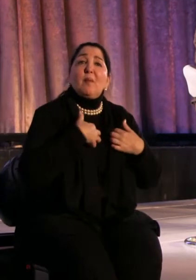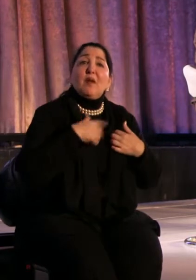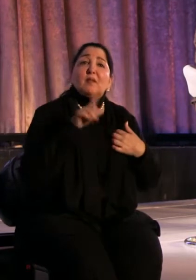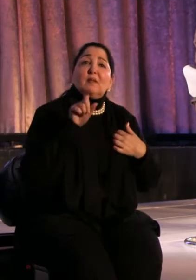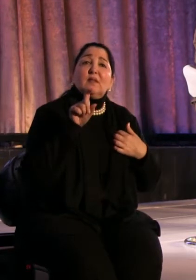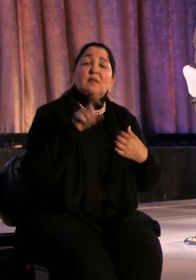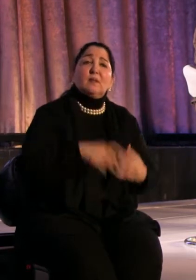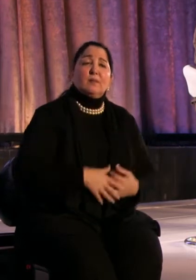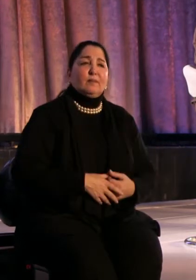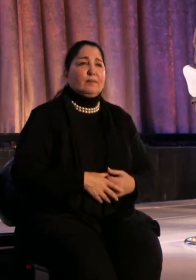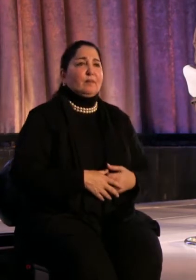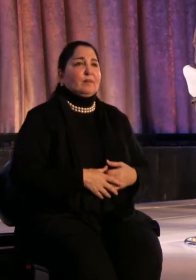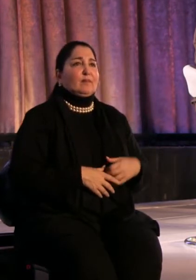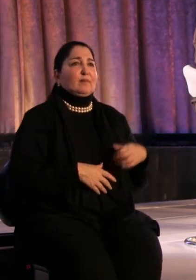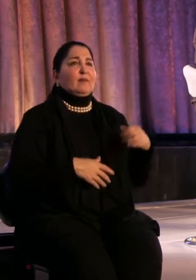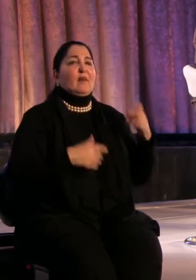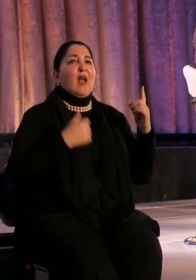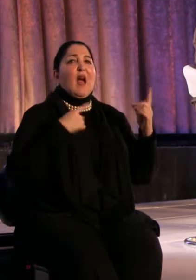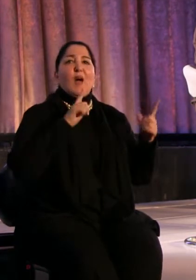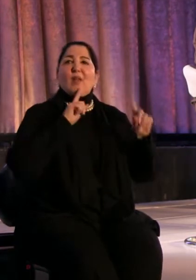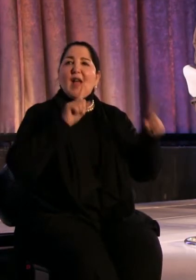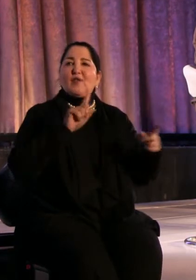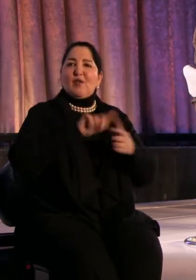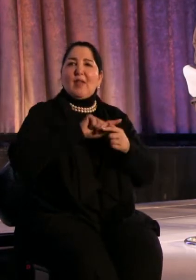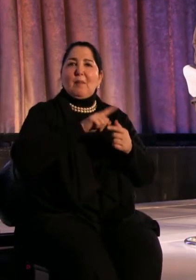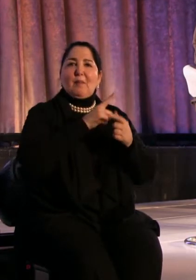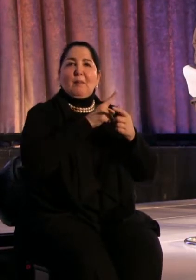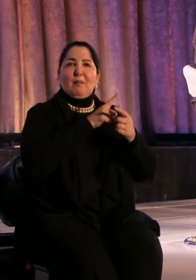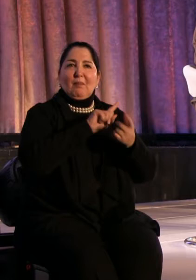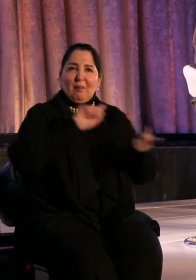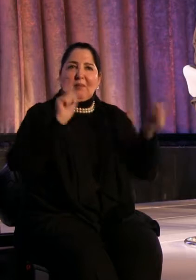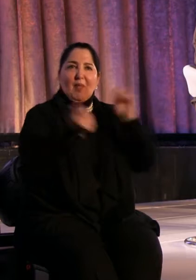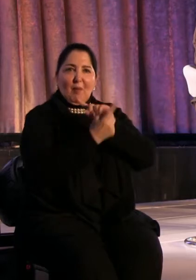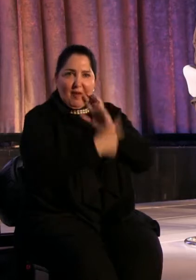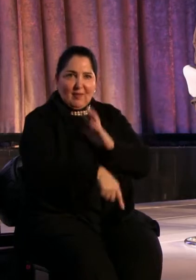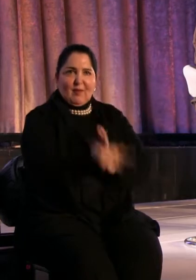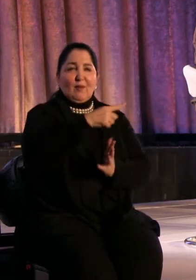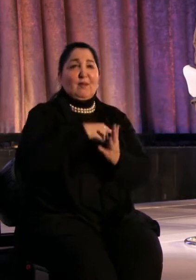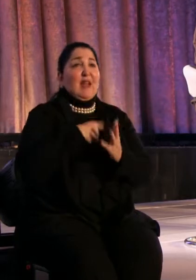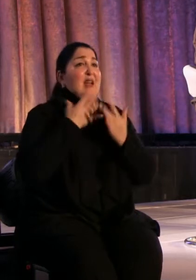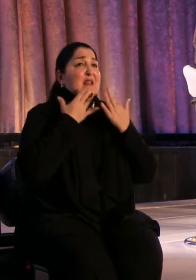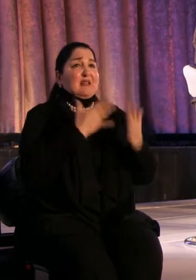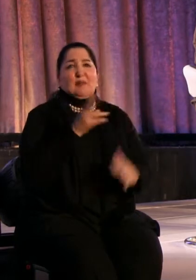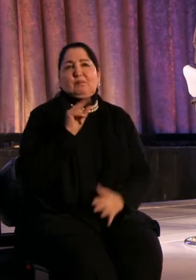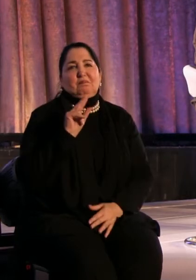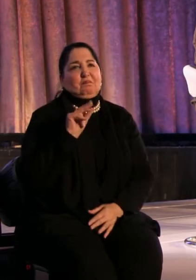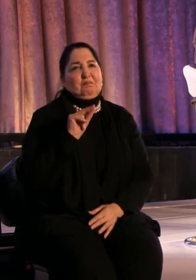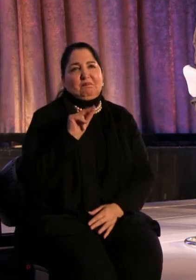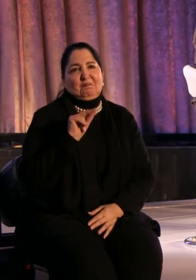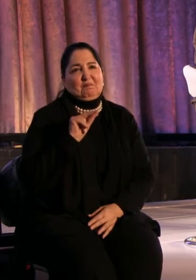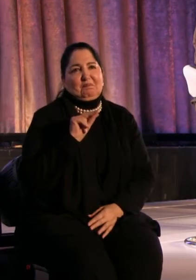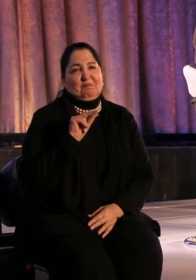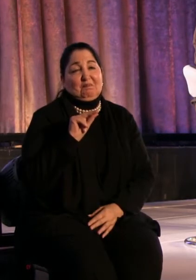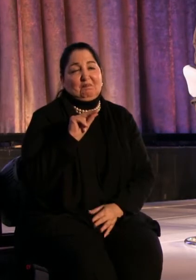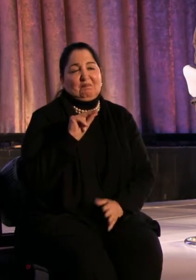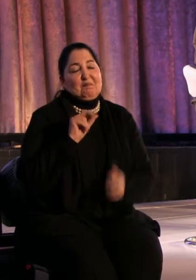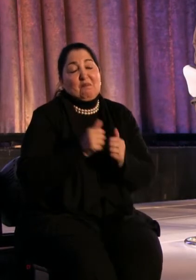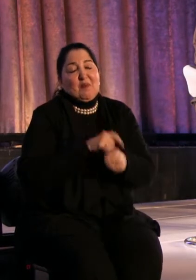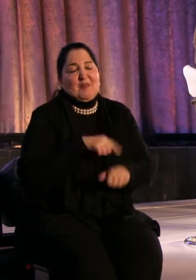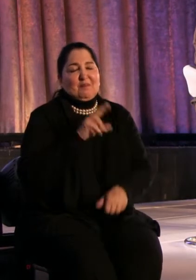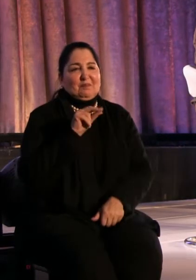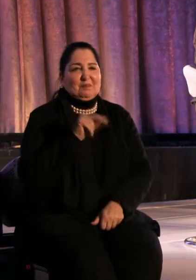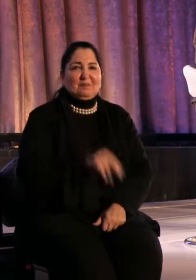I'll answer them in reverse. No singing, usually. But there